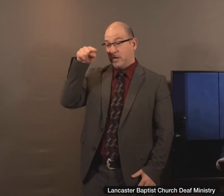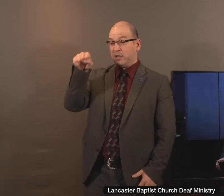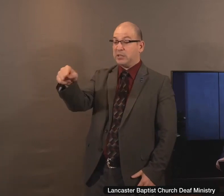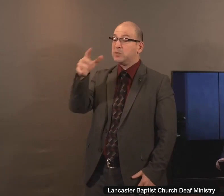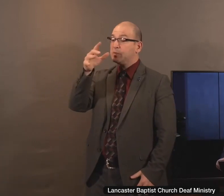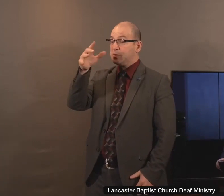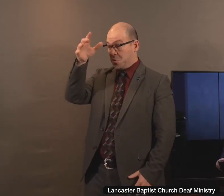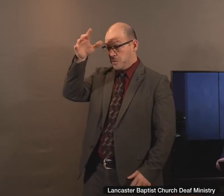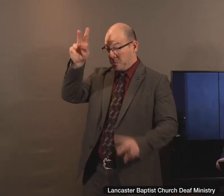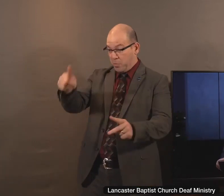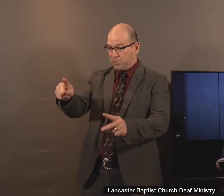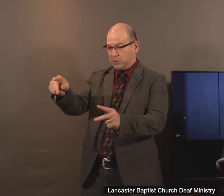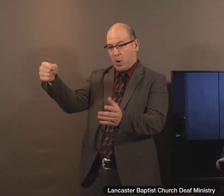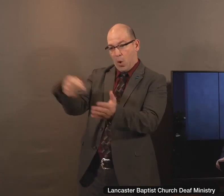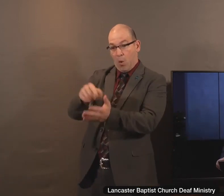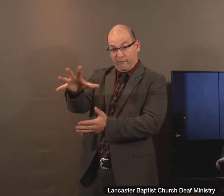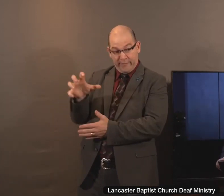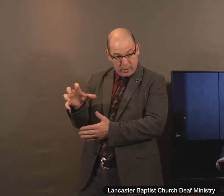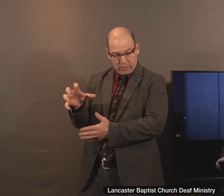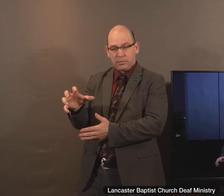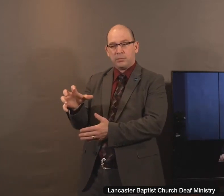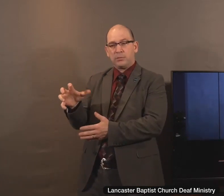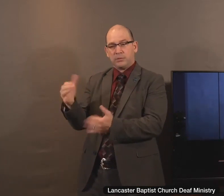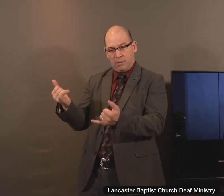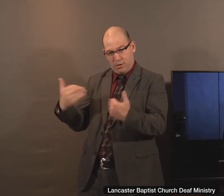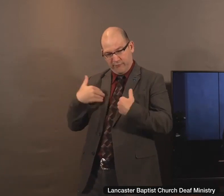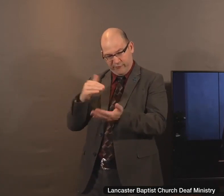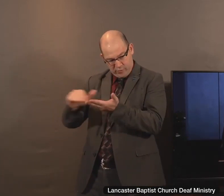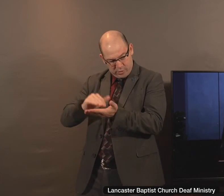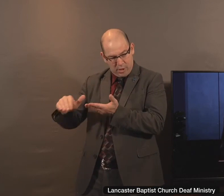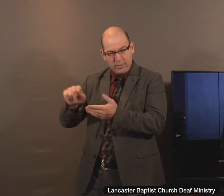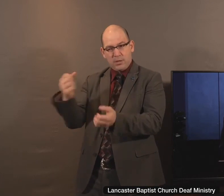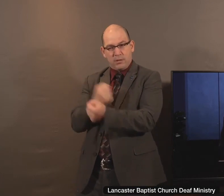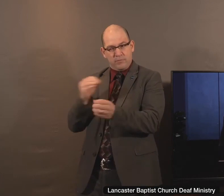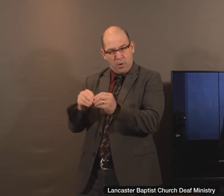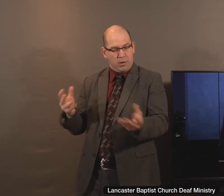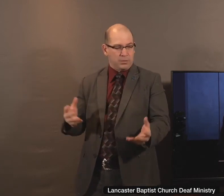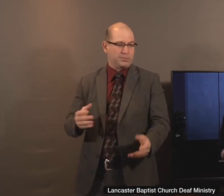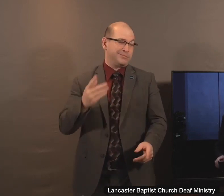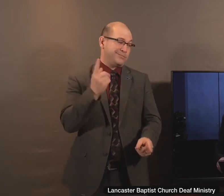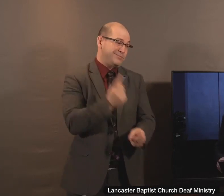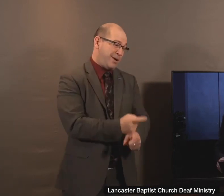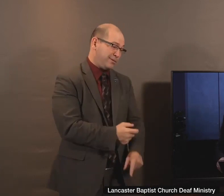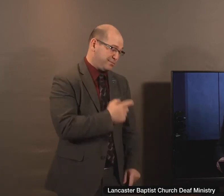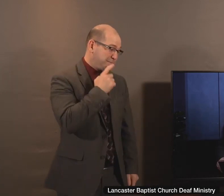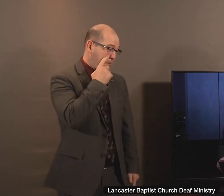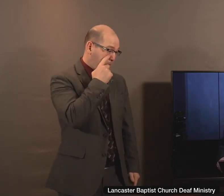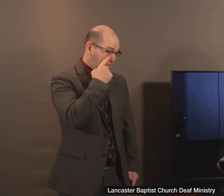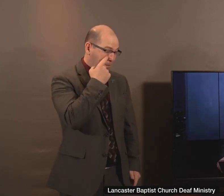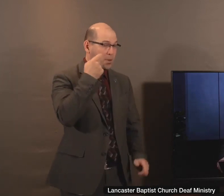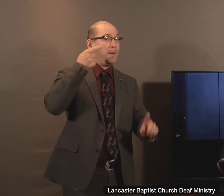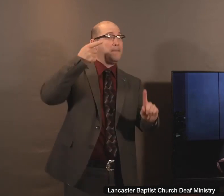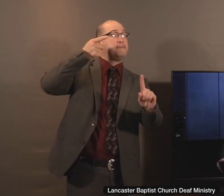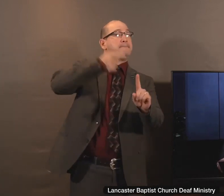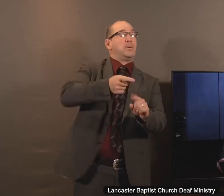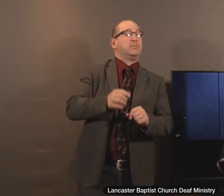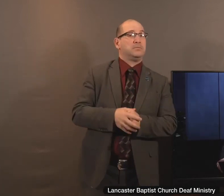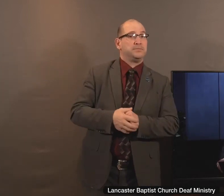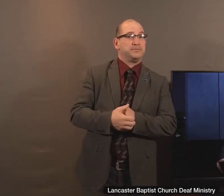was forgiven the most. And he said, thou hast rightly judged. Now here we see an illustration is given regarding a debt.